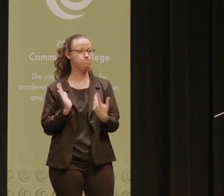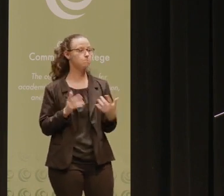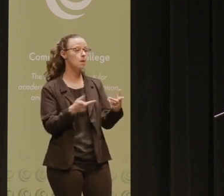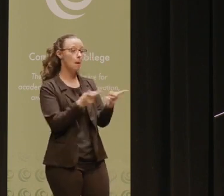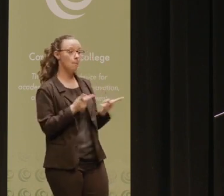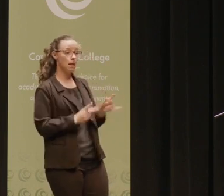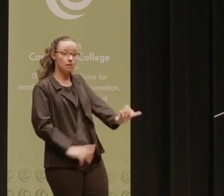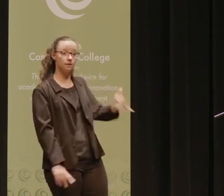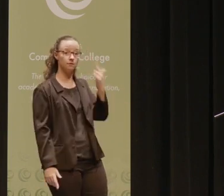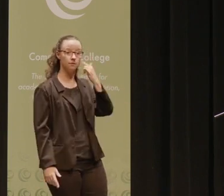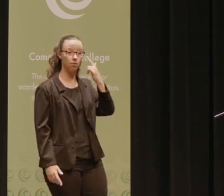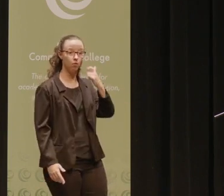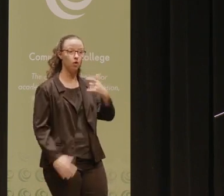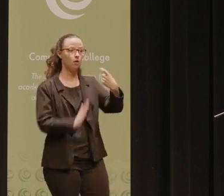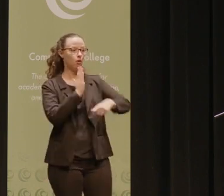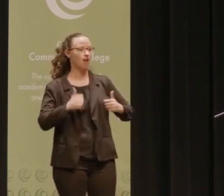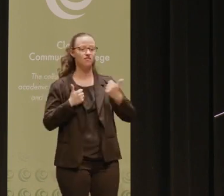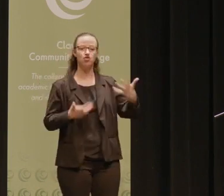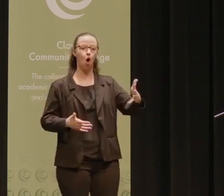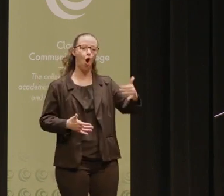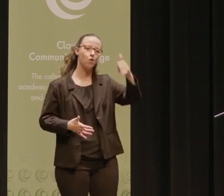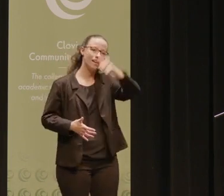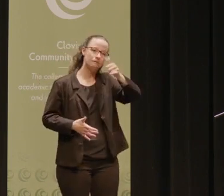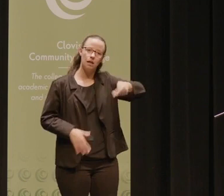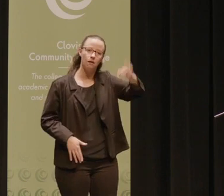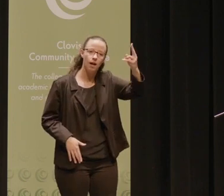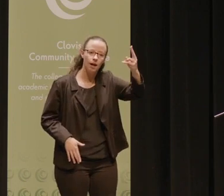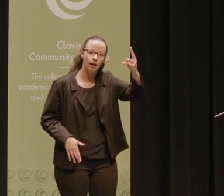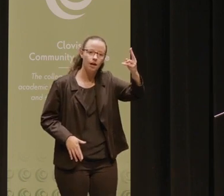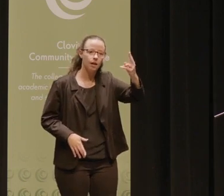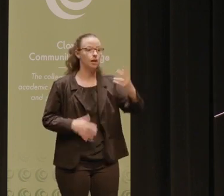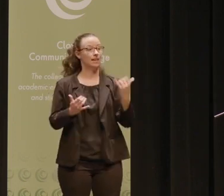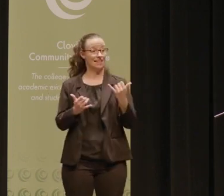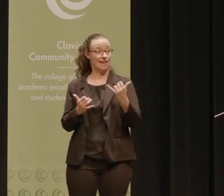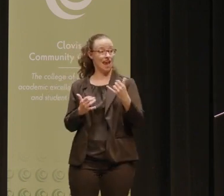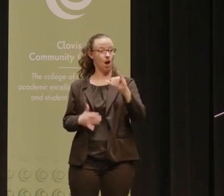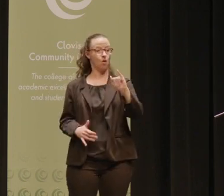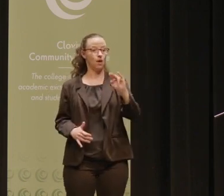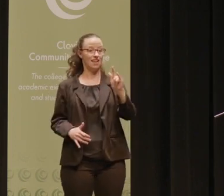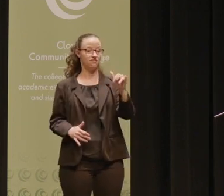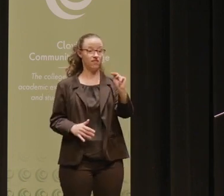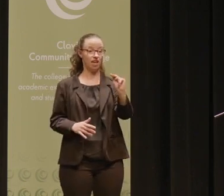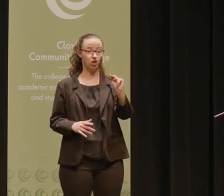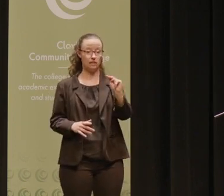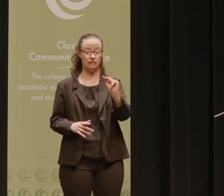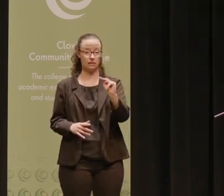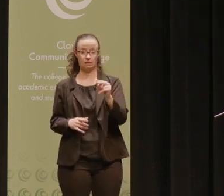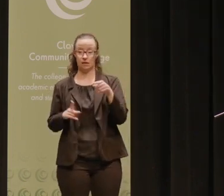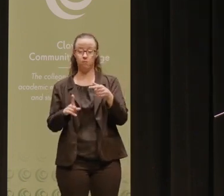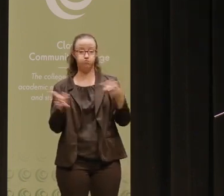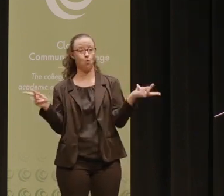place like California, where the cost of living is already incredibly high, the impact of inflation is experienced more intensely here